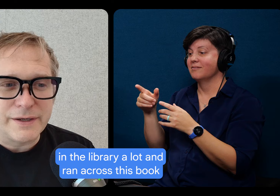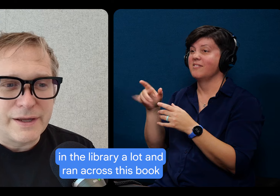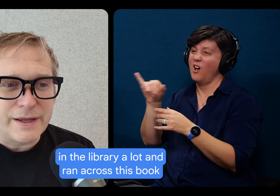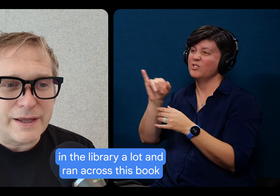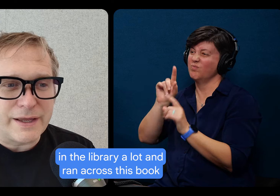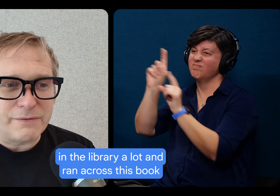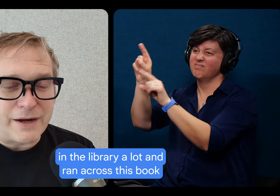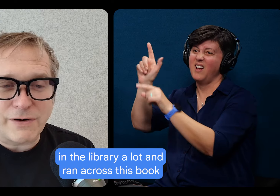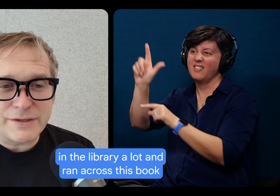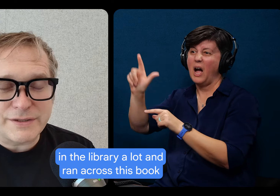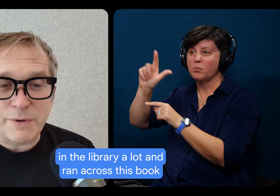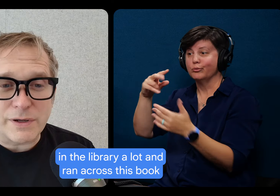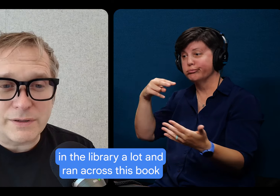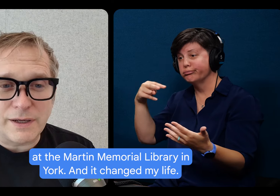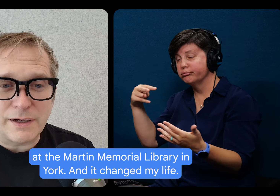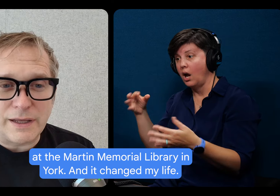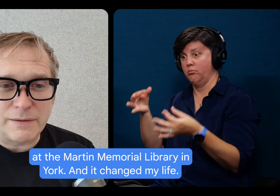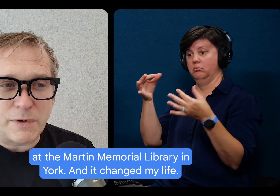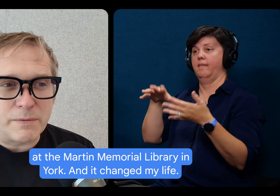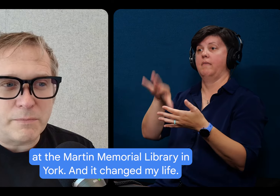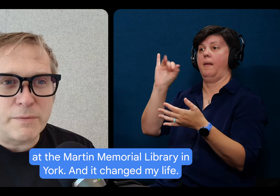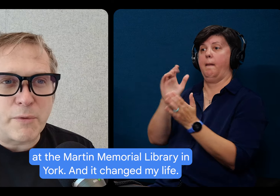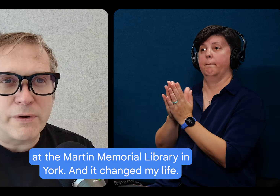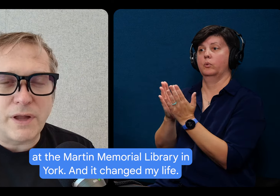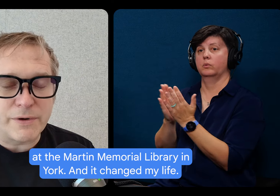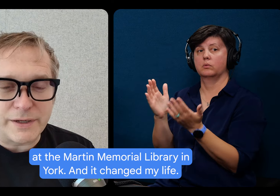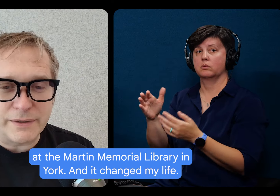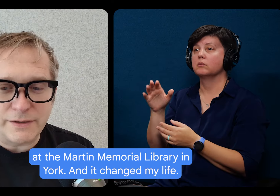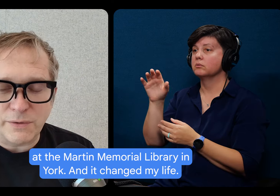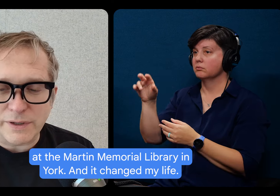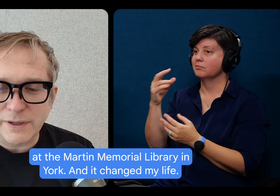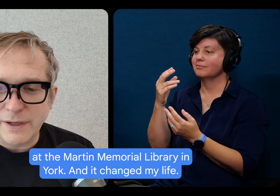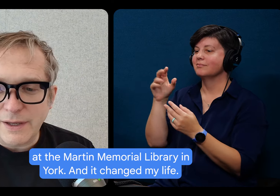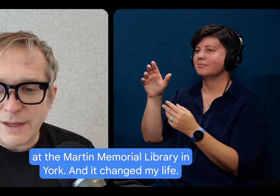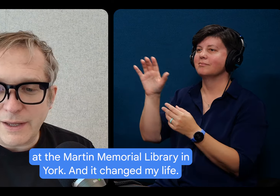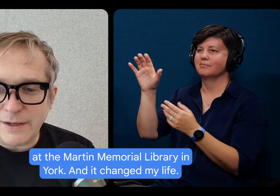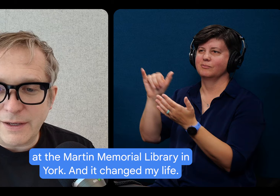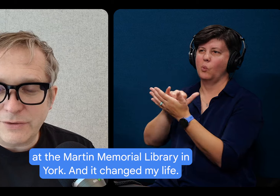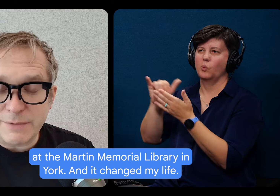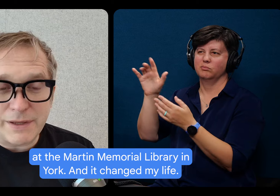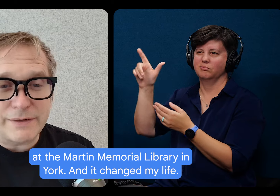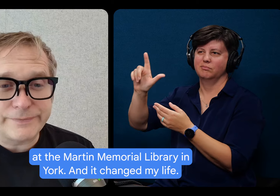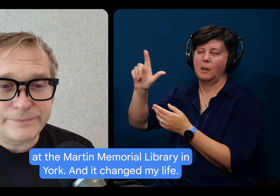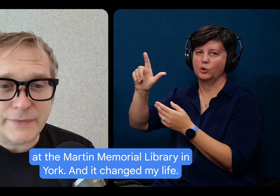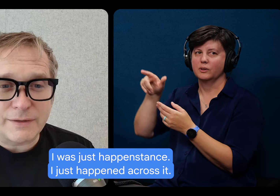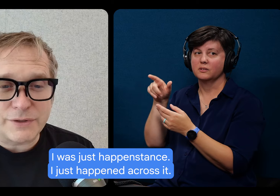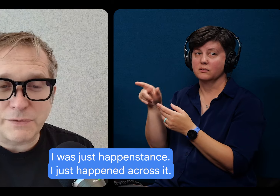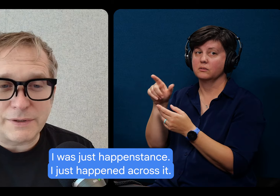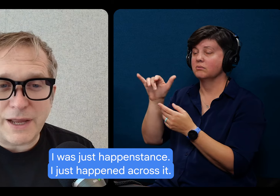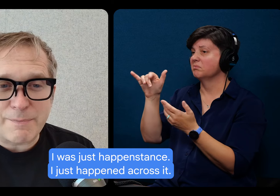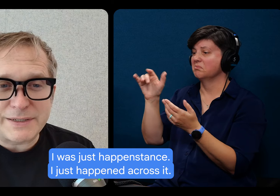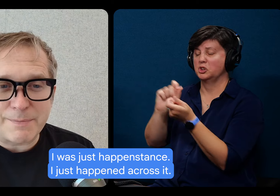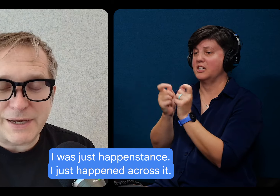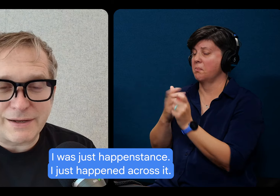a lot and ran across this book at the Martin Memorial Library in York, and it changed my life. It